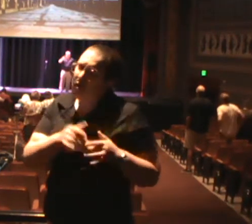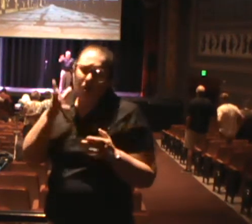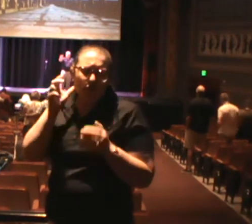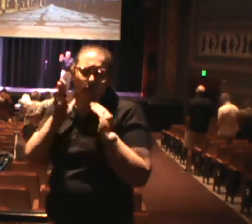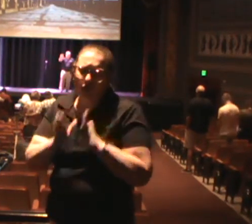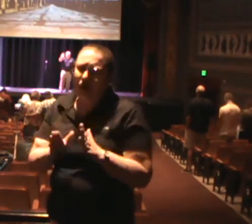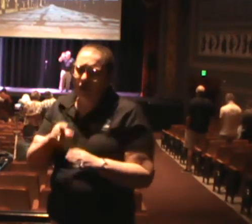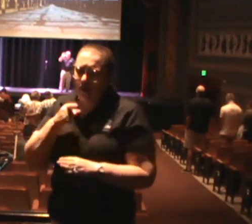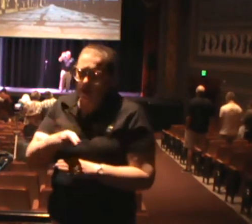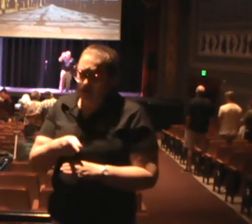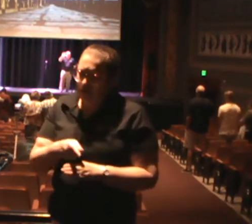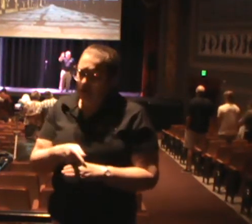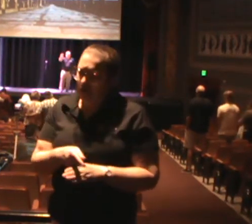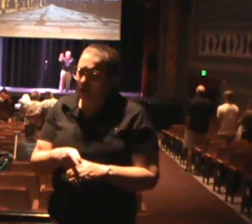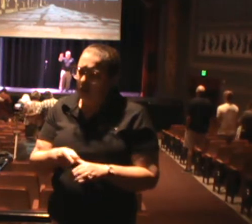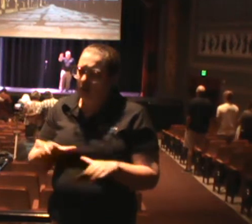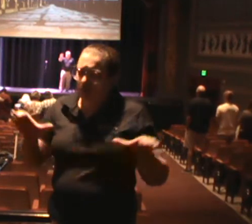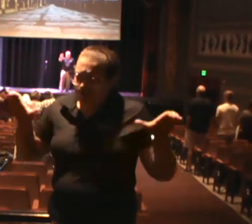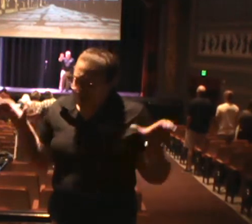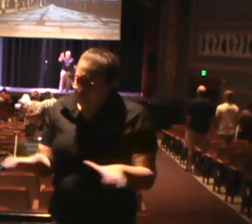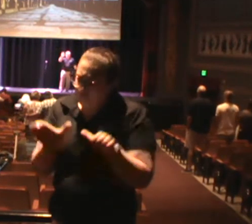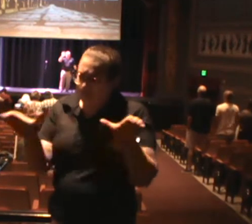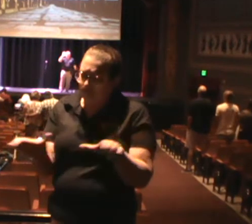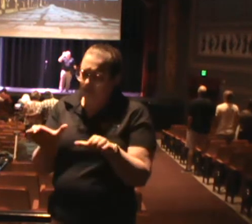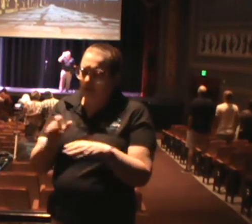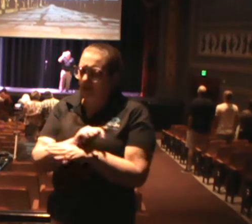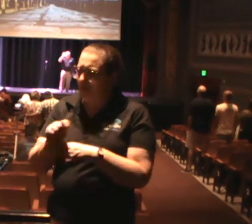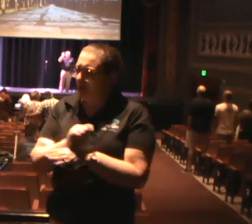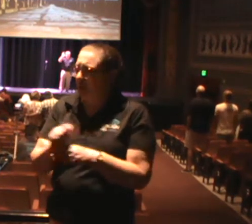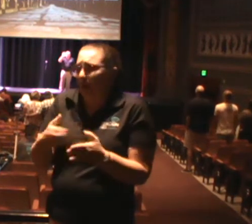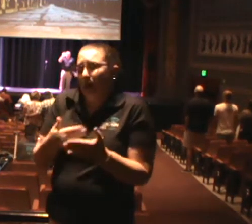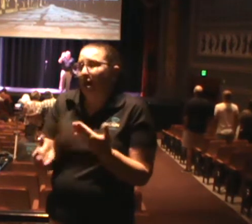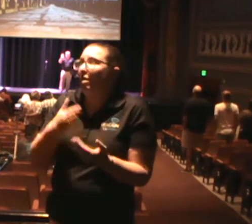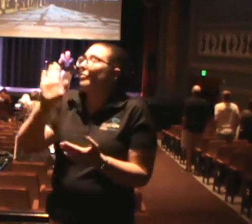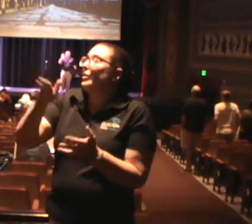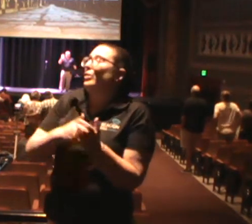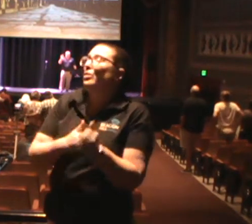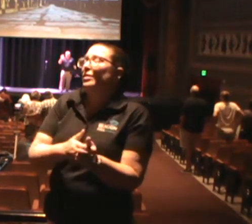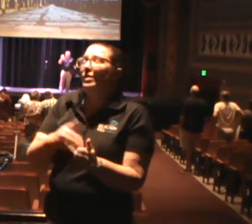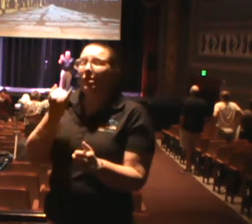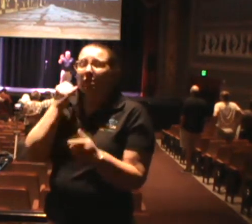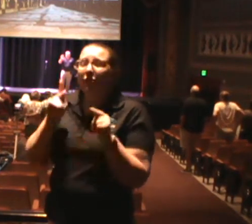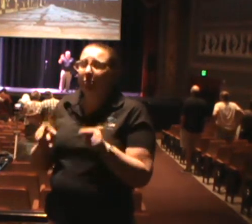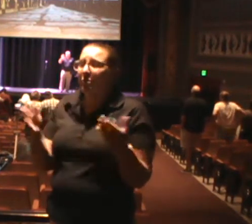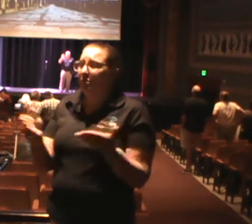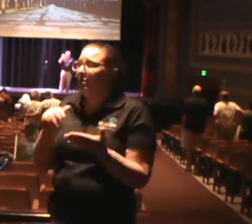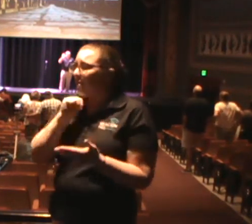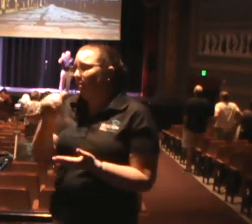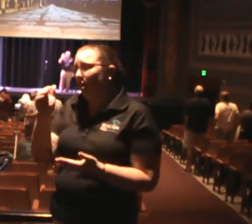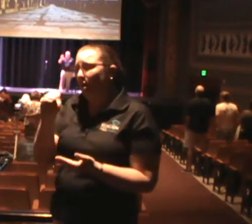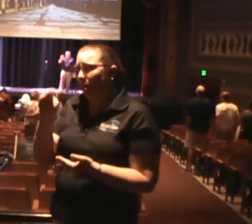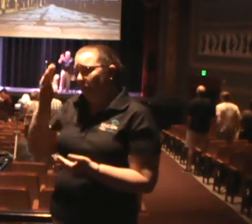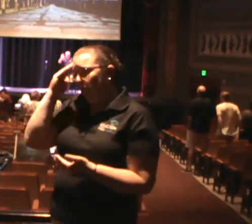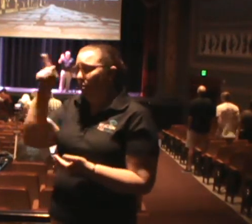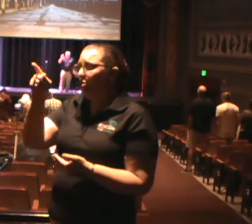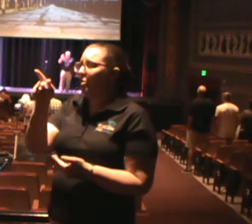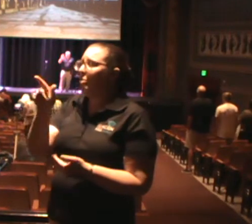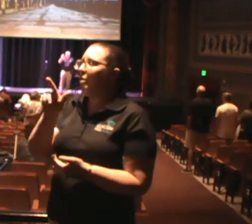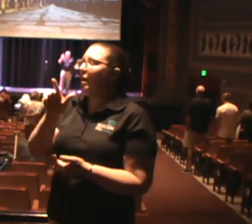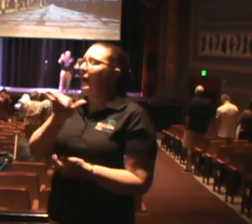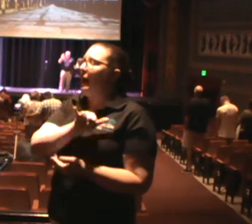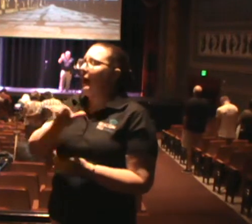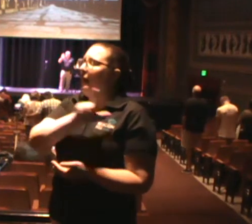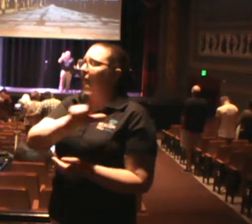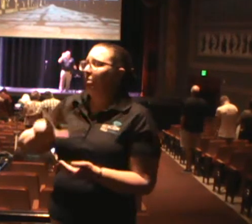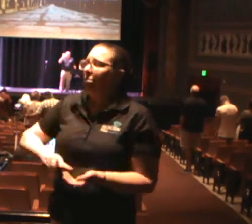However you're feeling that you're leading them. Lord, pray that if someone who needs a sound of my voice right now, does not know you as Lord and